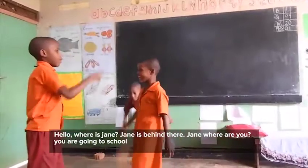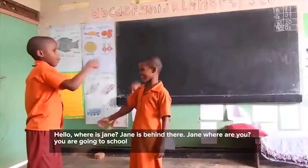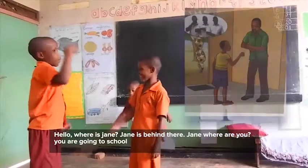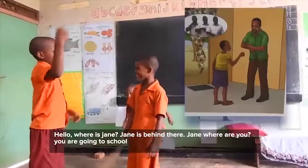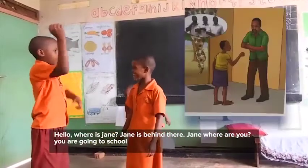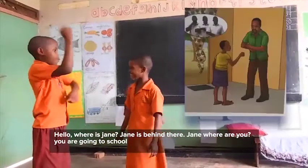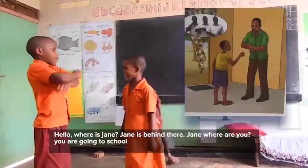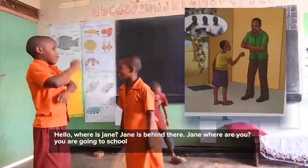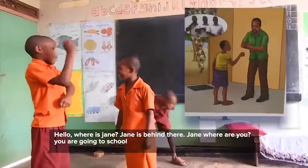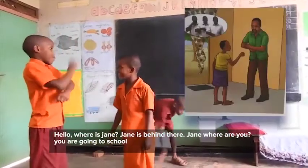You're going to school.